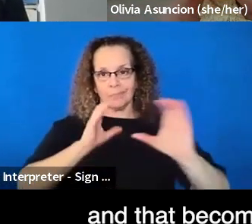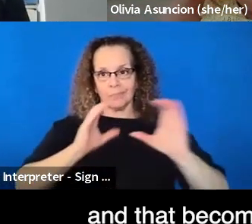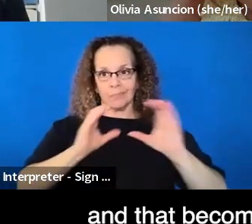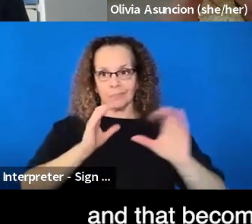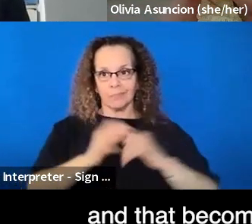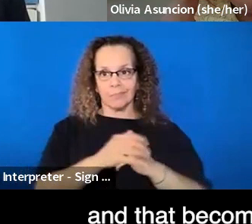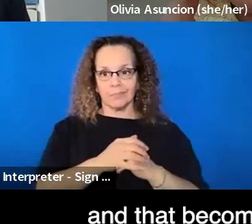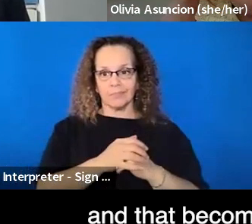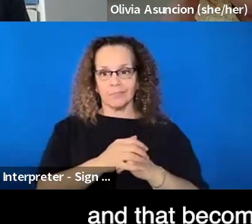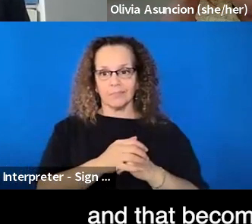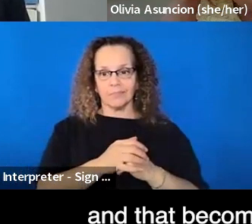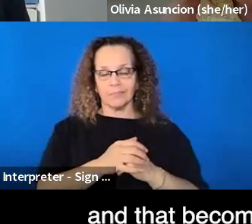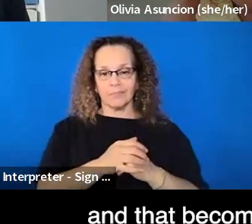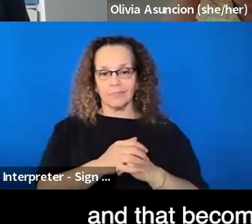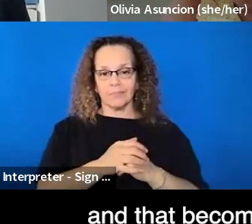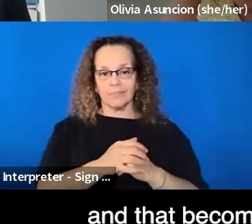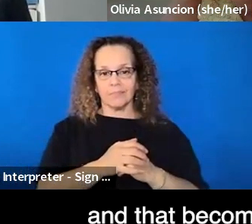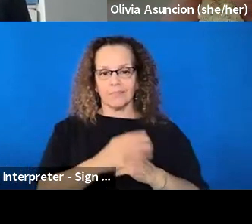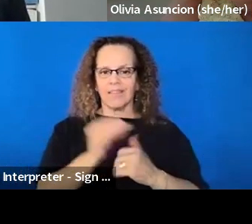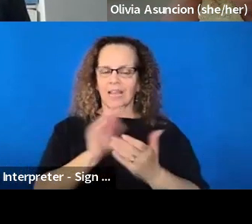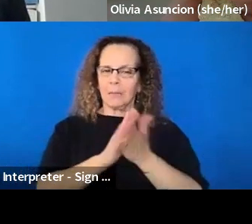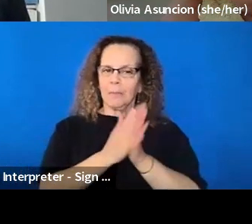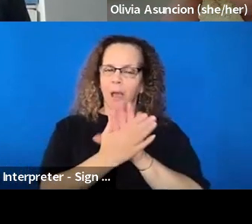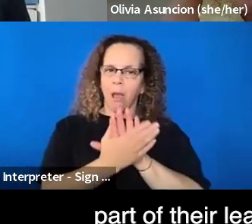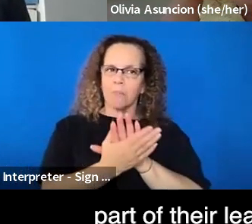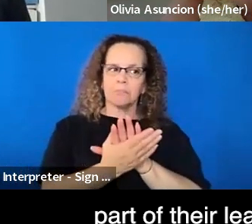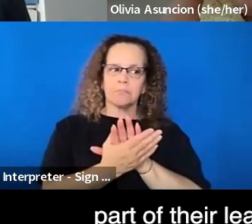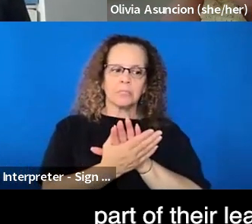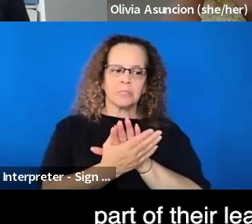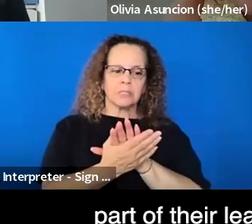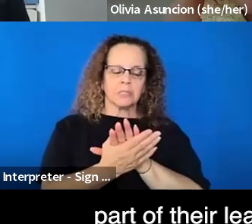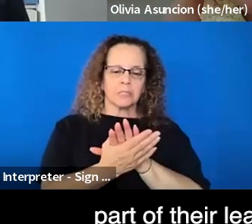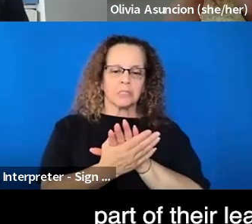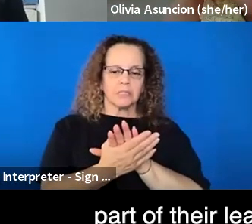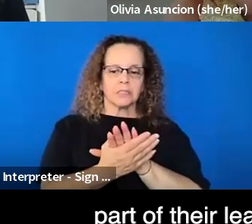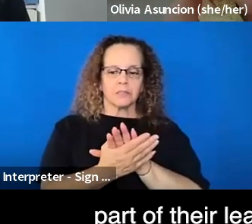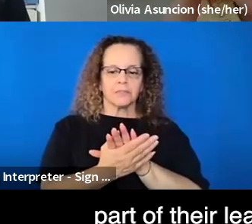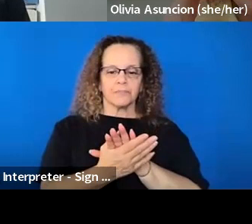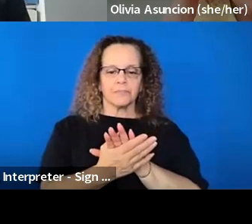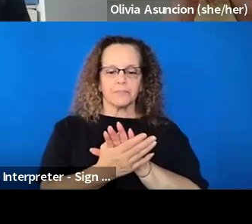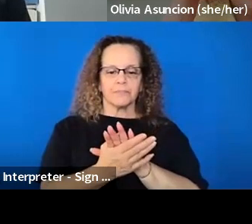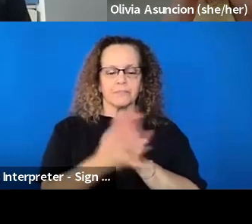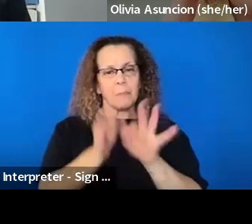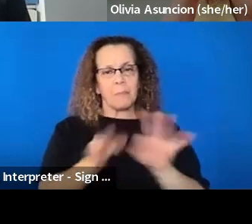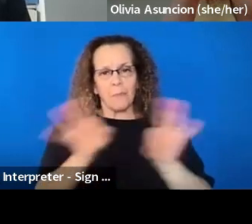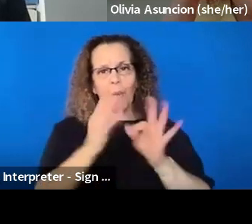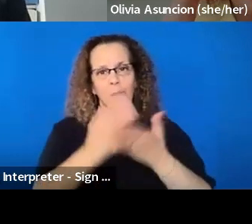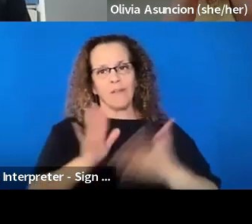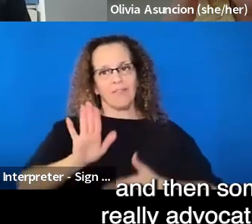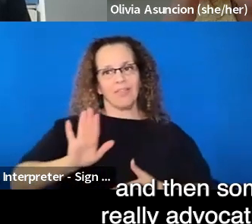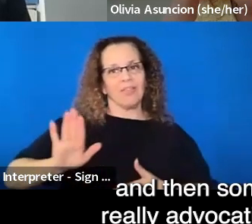that, that becomes a really crucial part of their learning experience. Um,